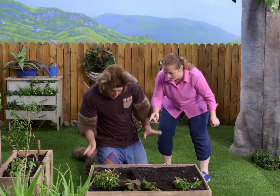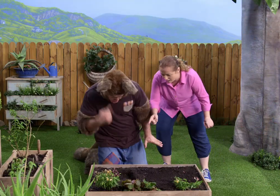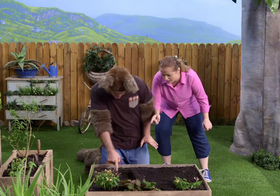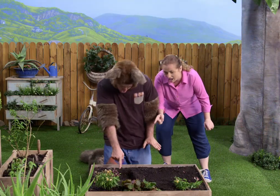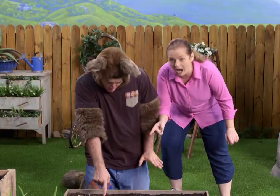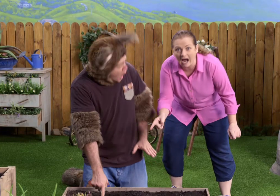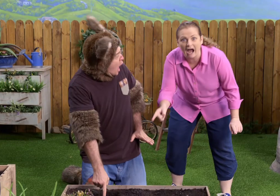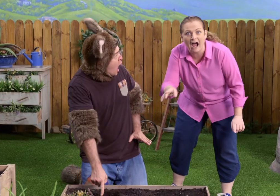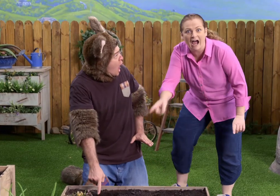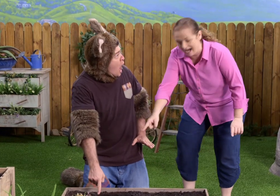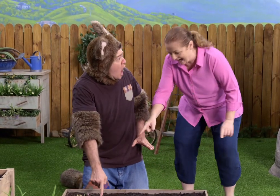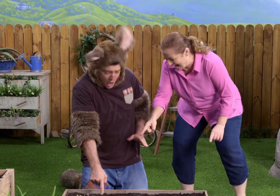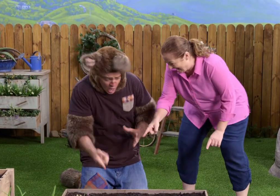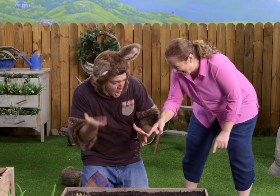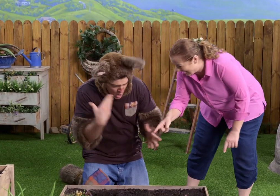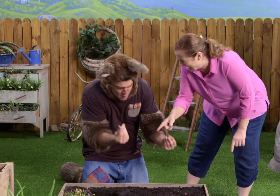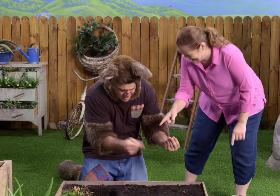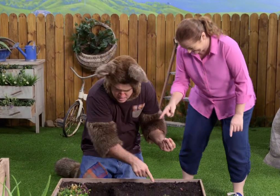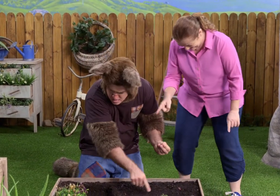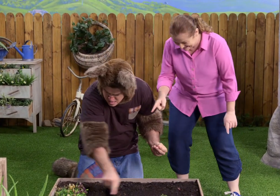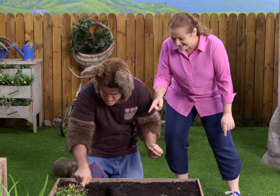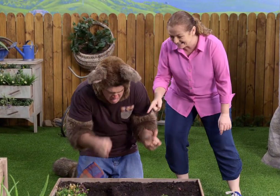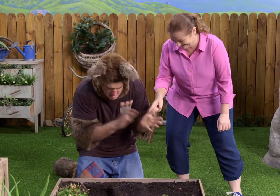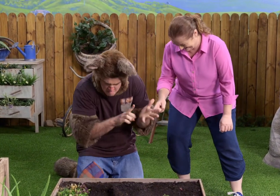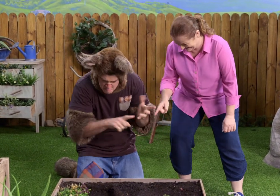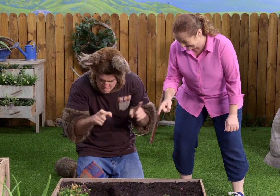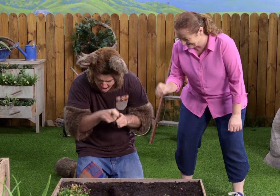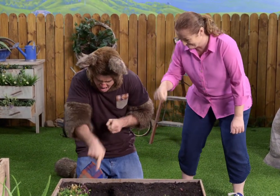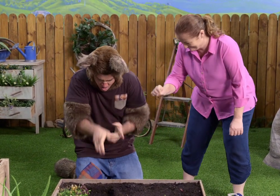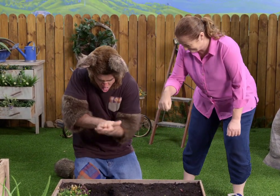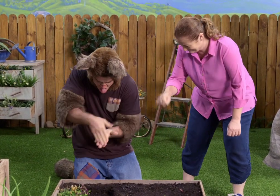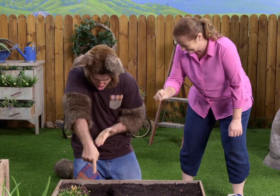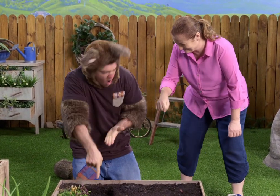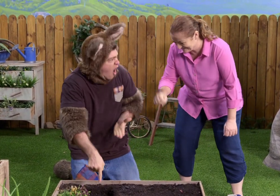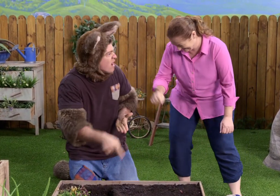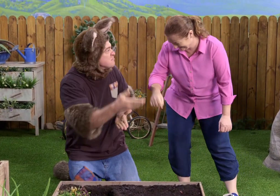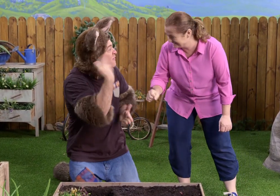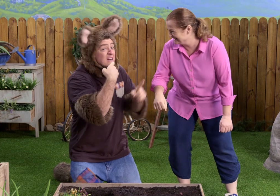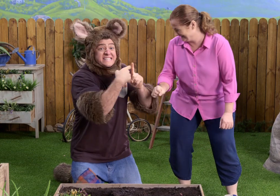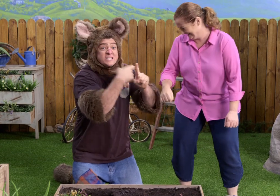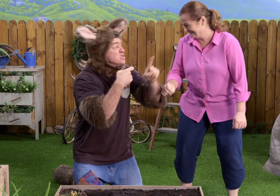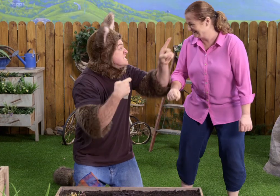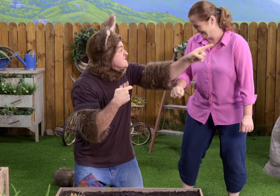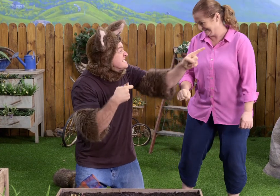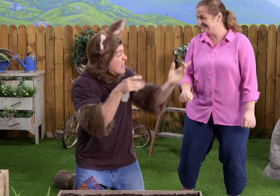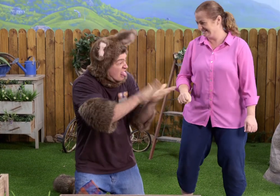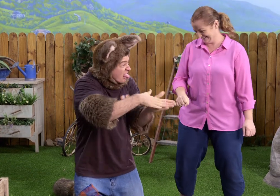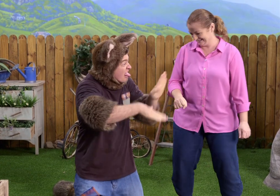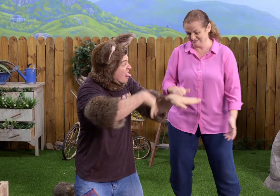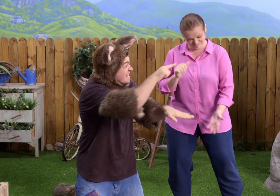Look. Oh. It's wet. And now there's a muddy footprint. Yes. So it's the same one as